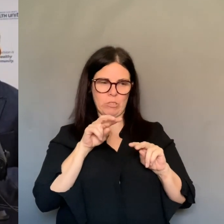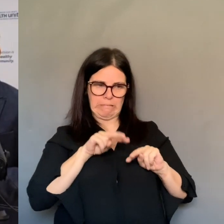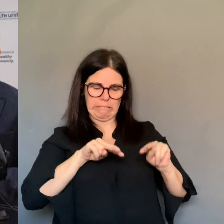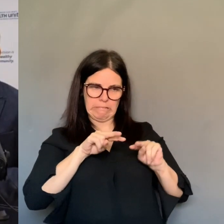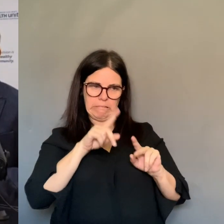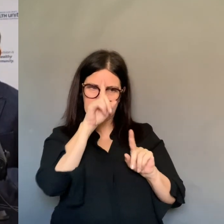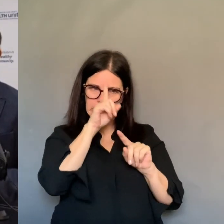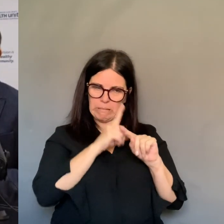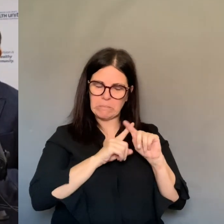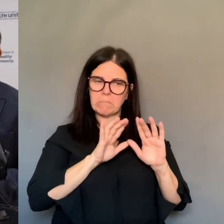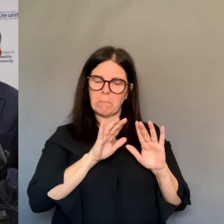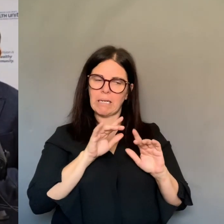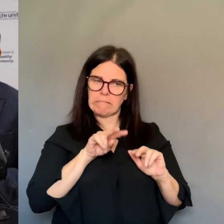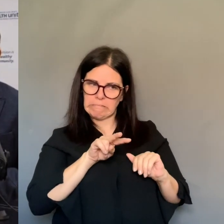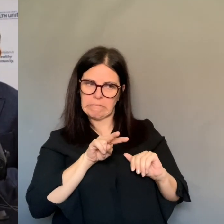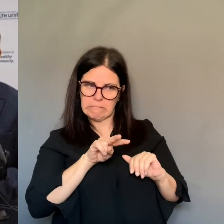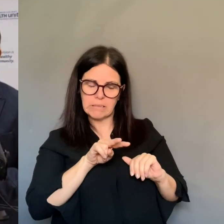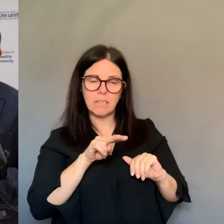watching it very carefully.